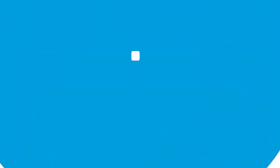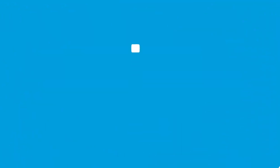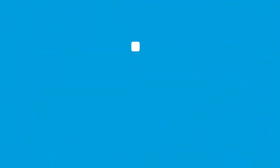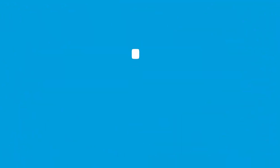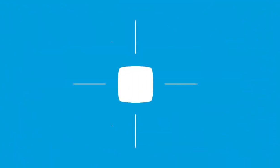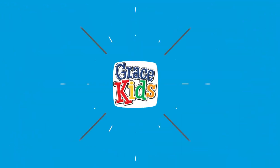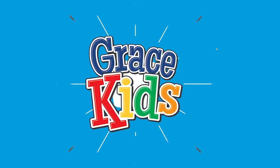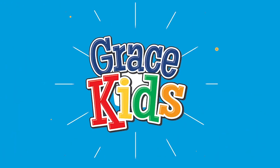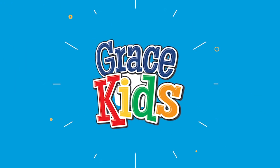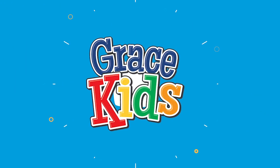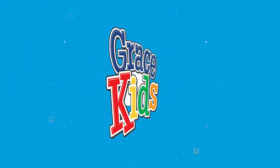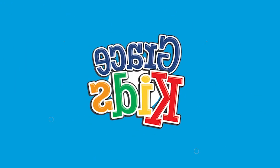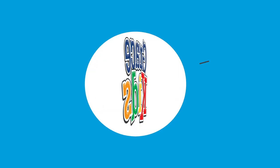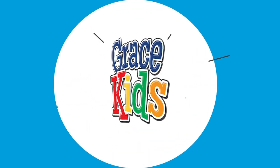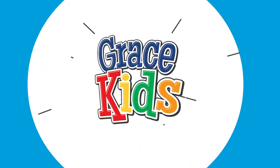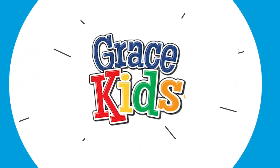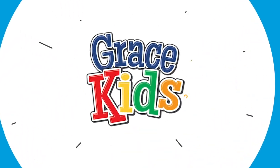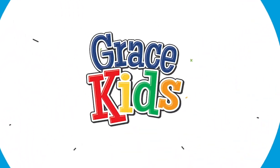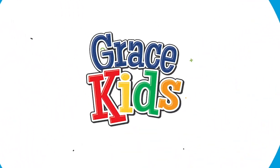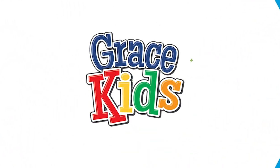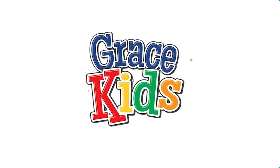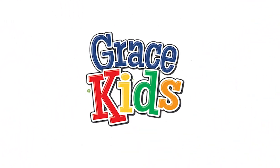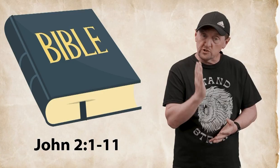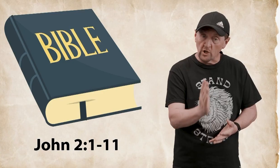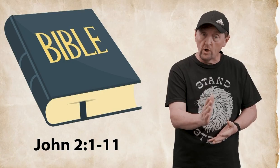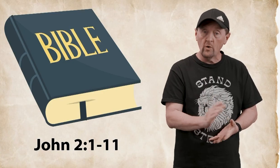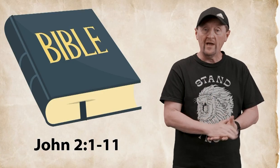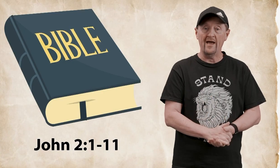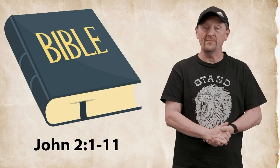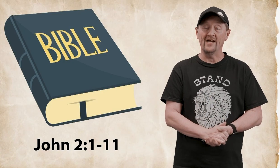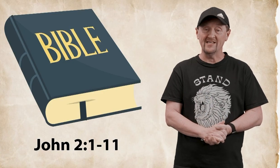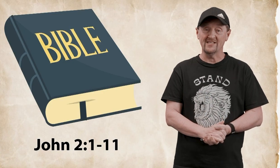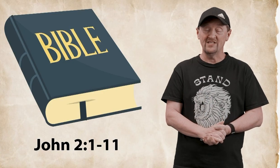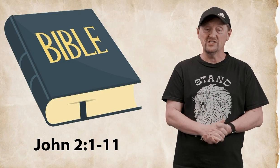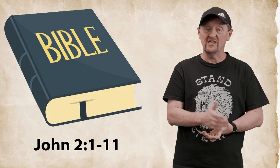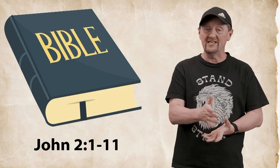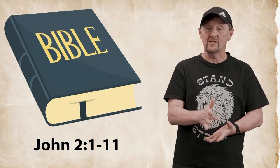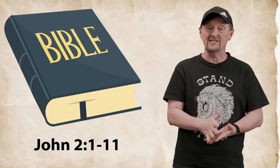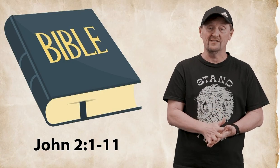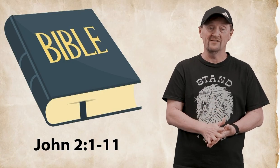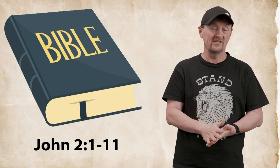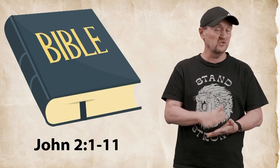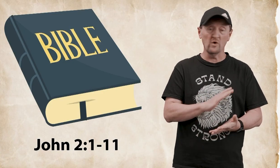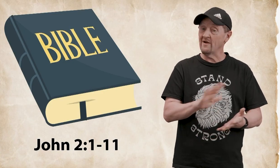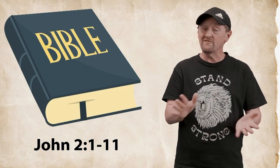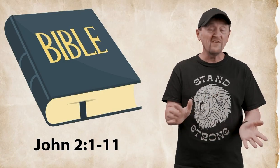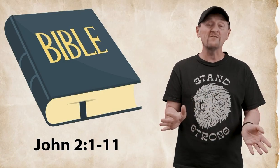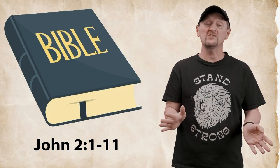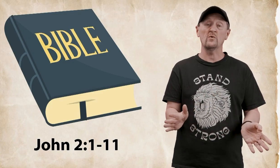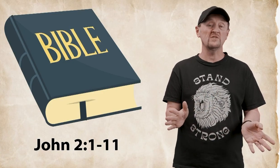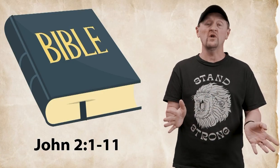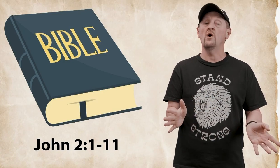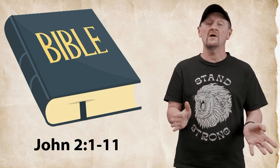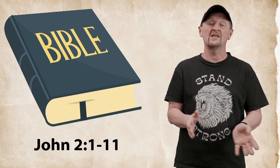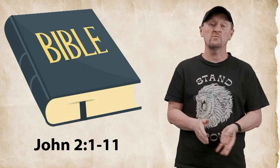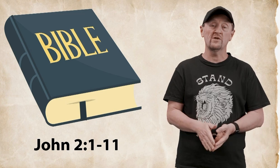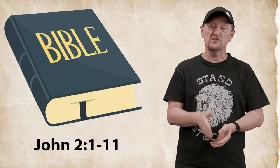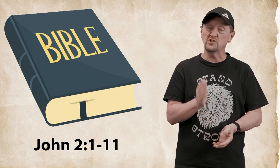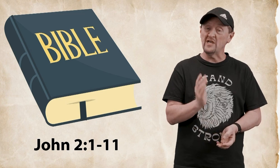so I am so happy I get to teach today's lesson this is one of my favorite stories in all God's Word because Jesus